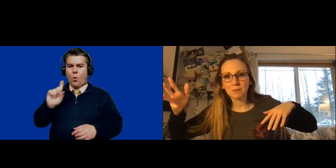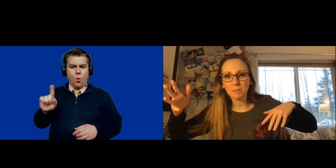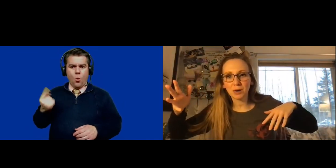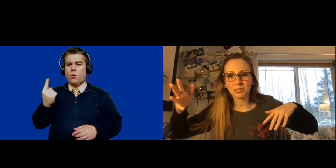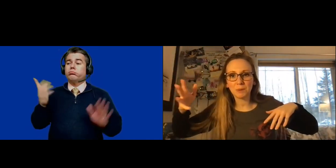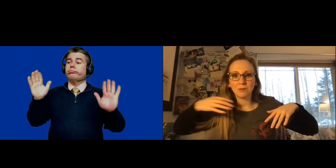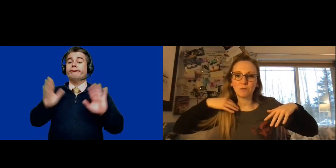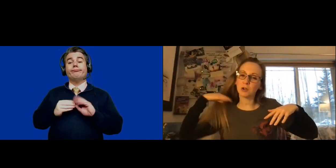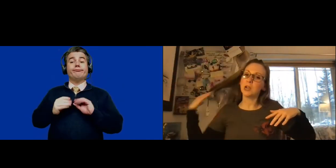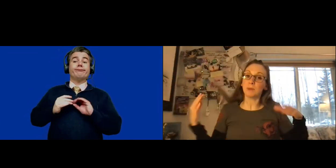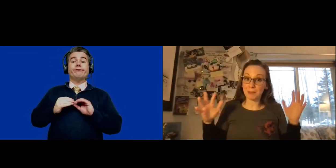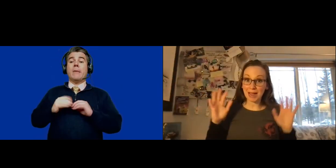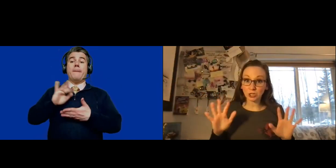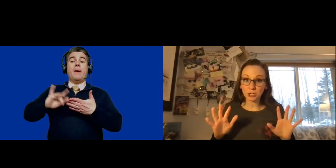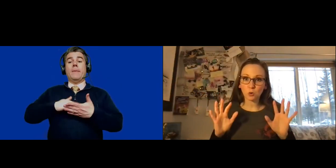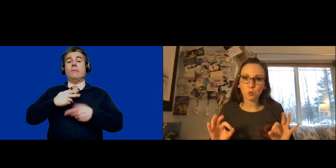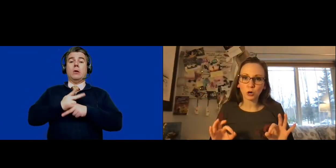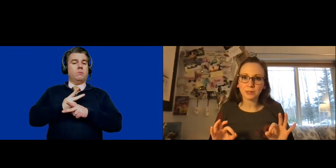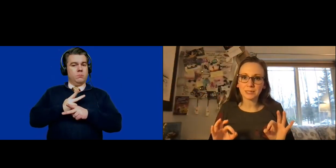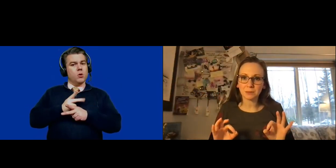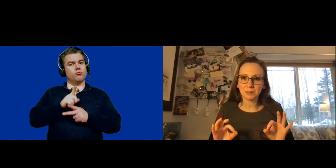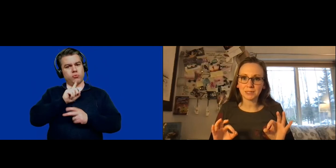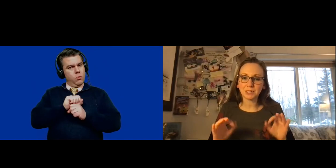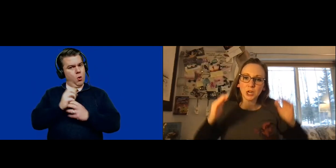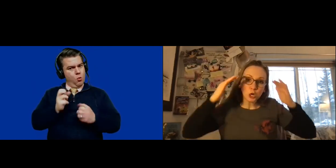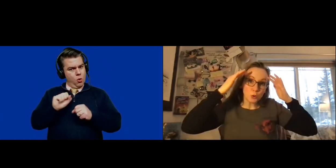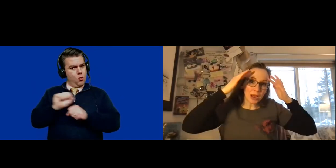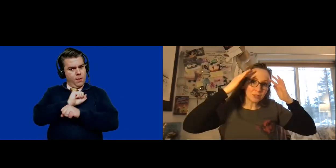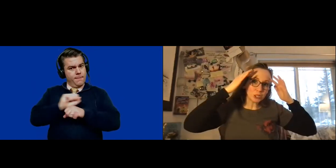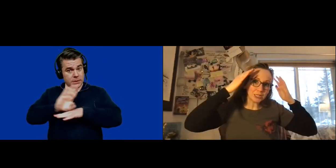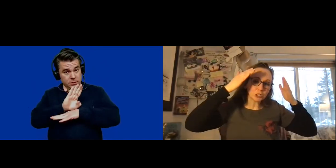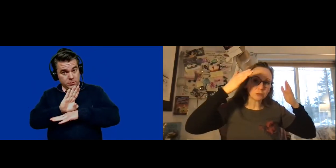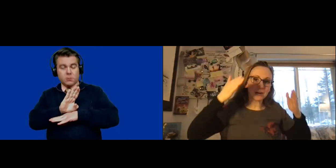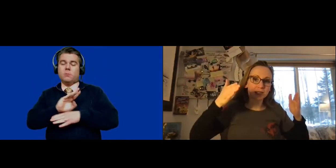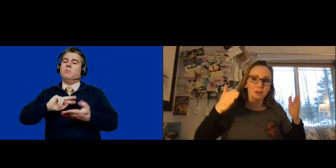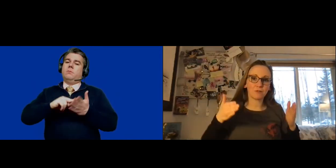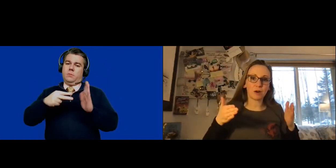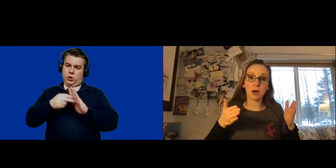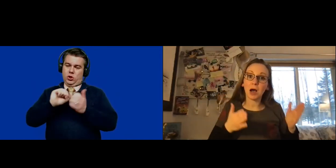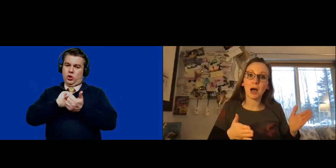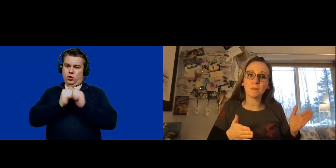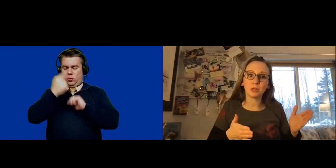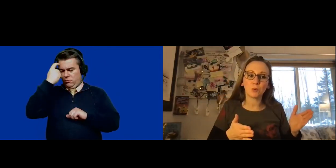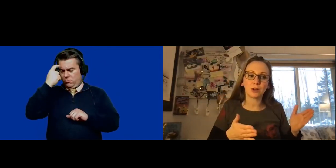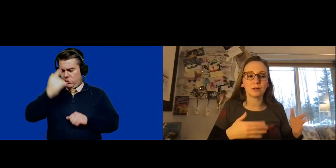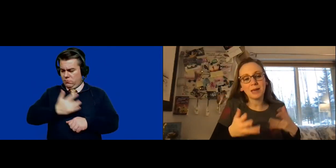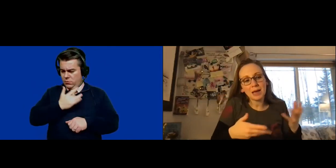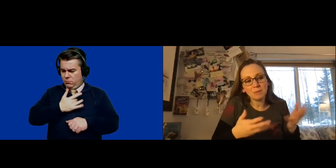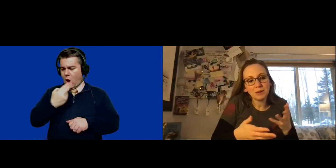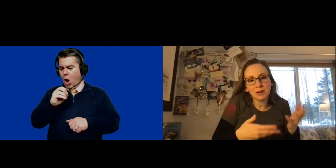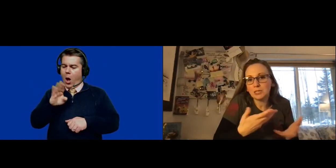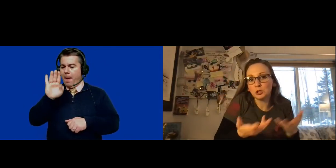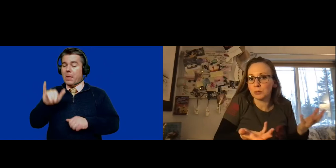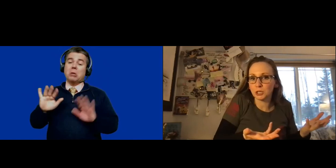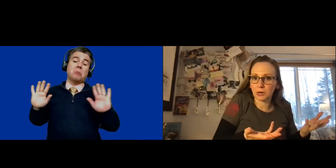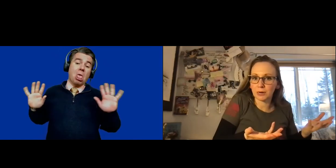I'm going to get my products paid for, but I'm actually going to work this as a business. You have to change this mindset from a hobby where, yeah,